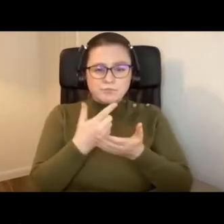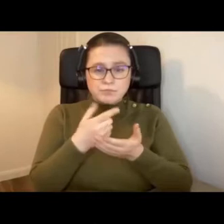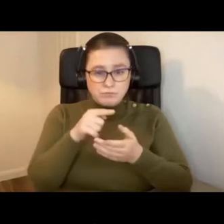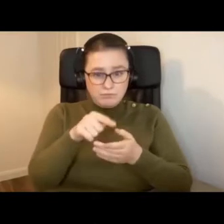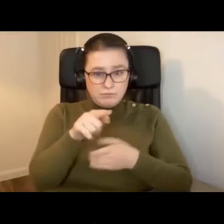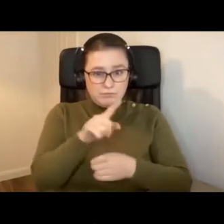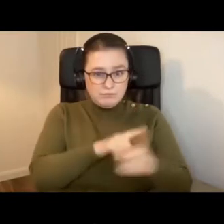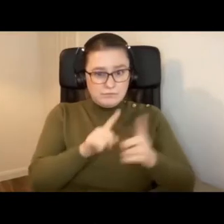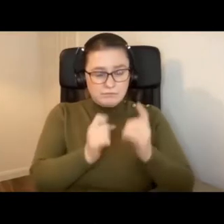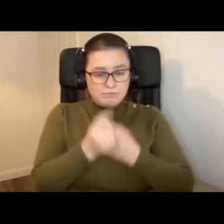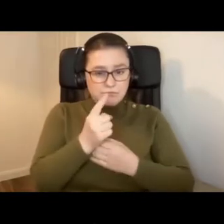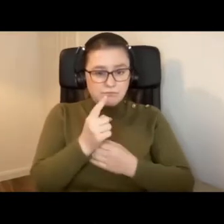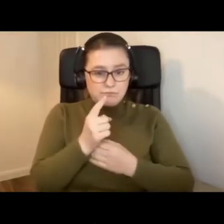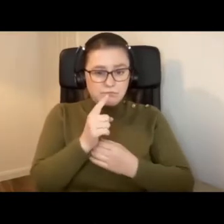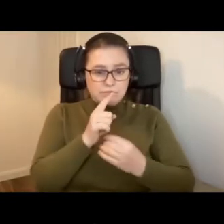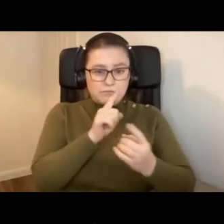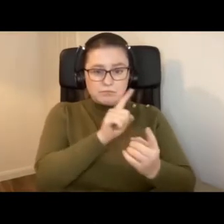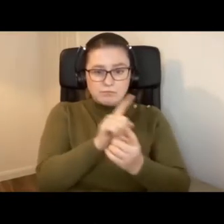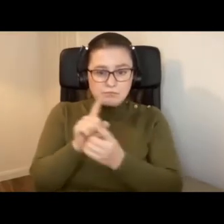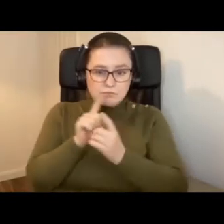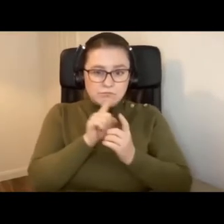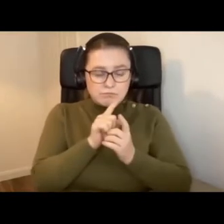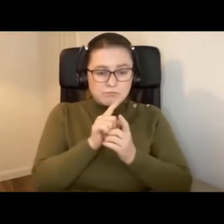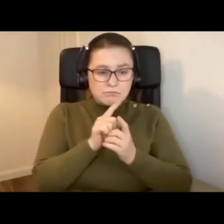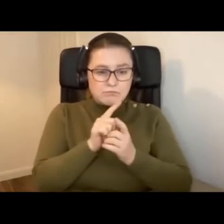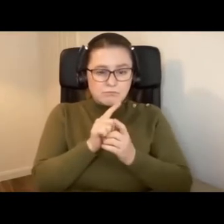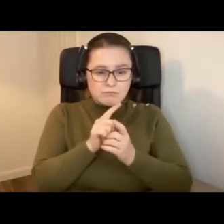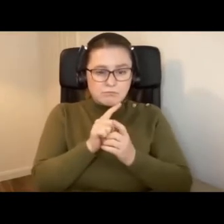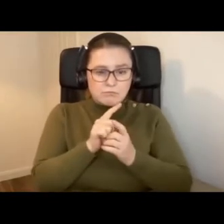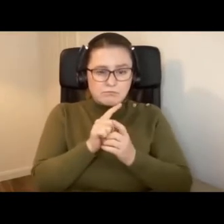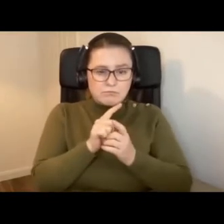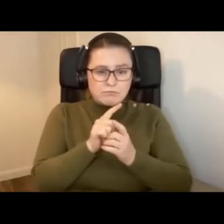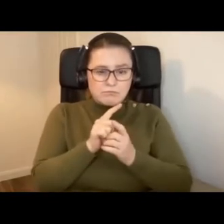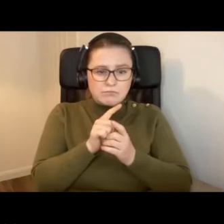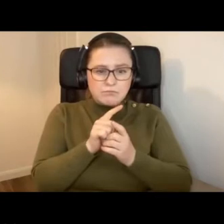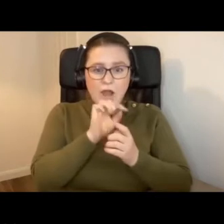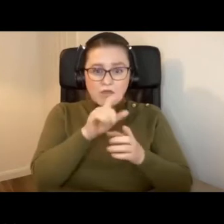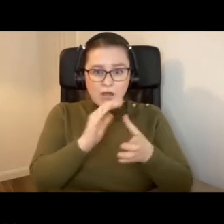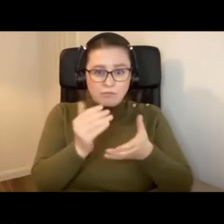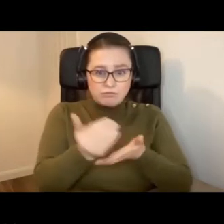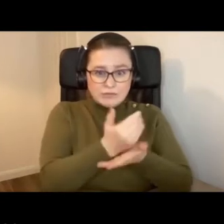in legal speak, would fall into various categories or protected groups.